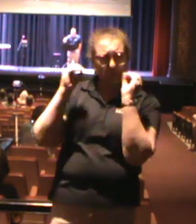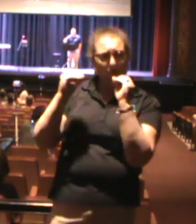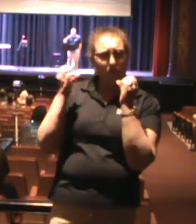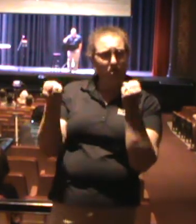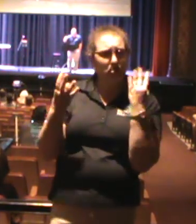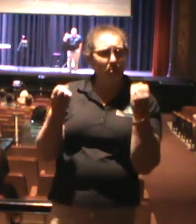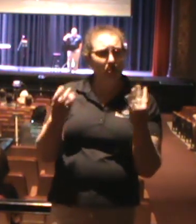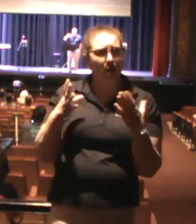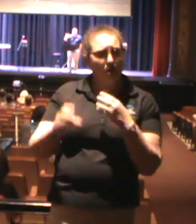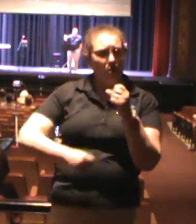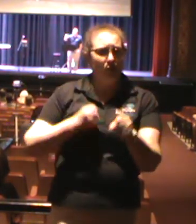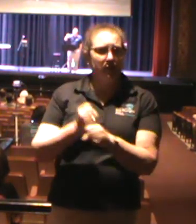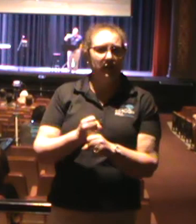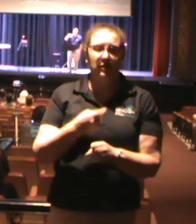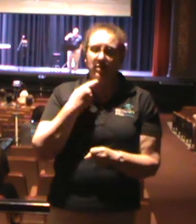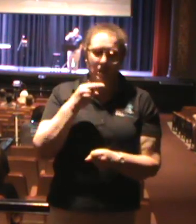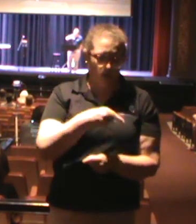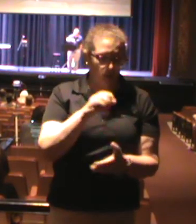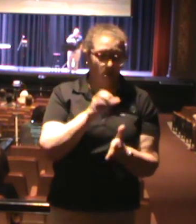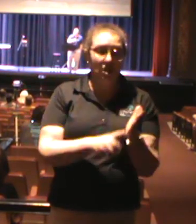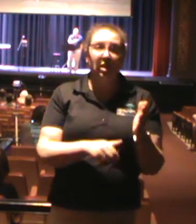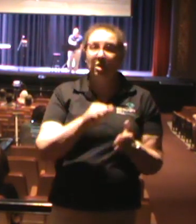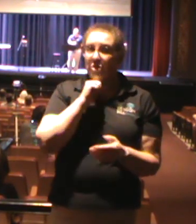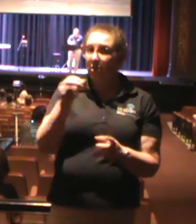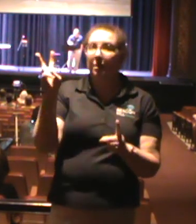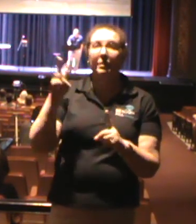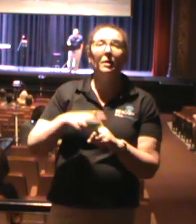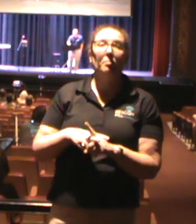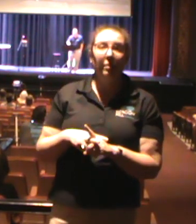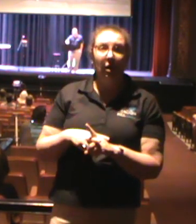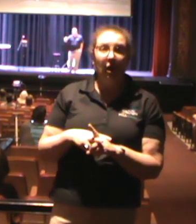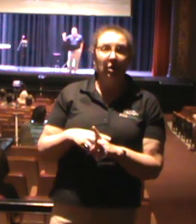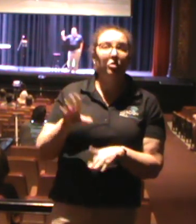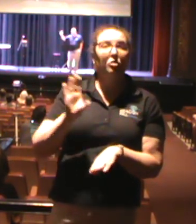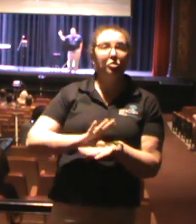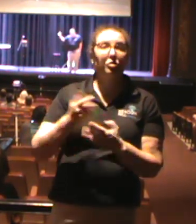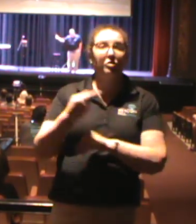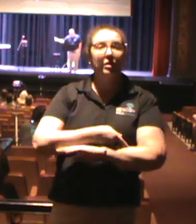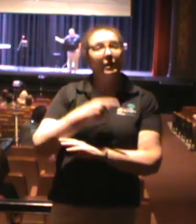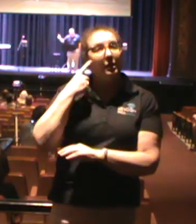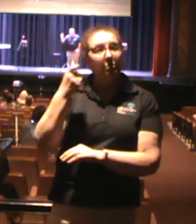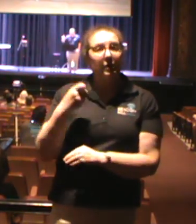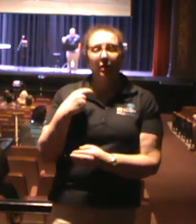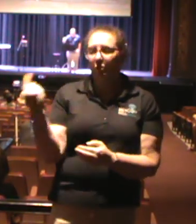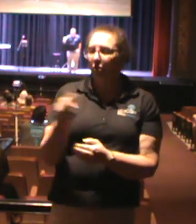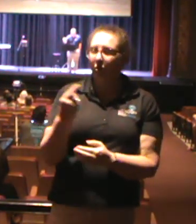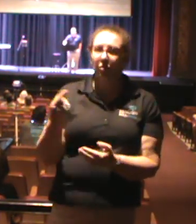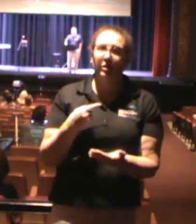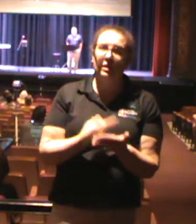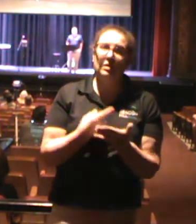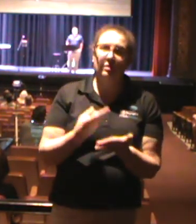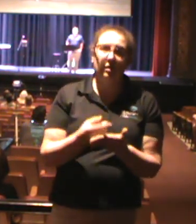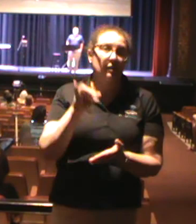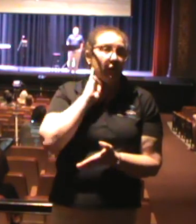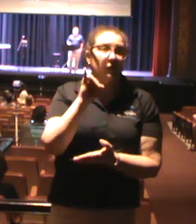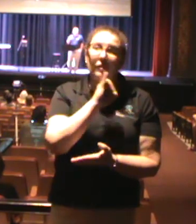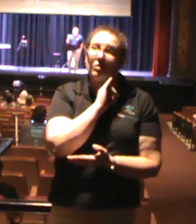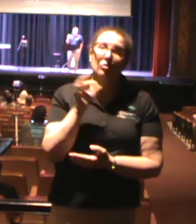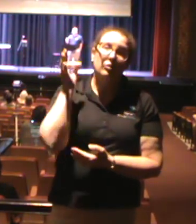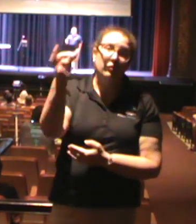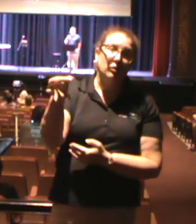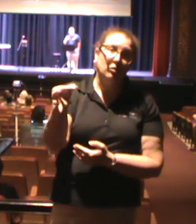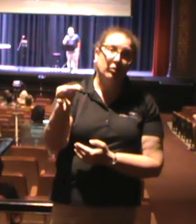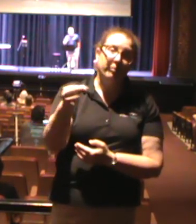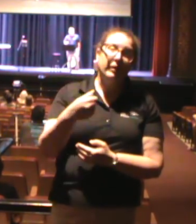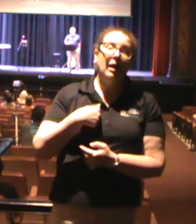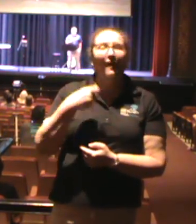has said that this chapter should not be applied to the church today because it deals strictly with the future of Israel. While